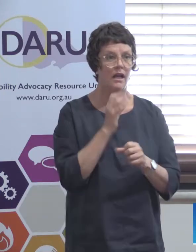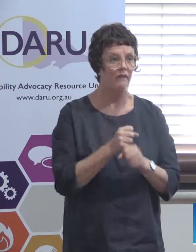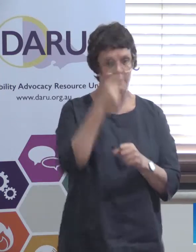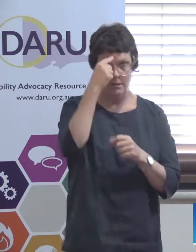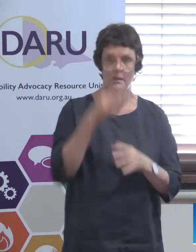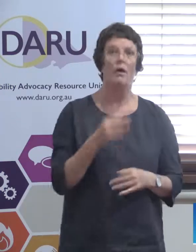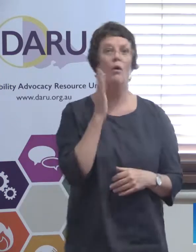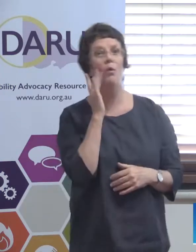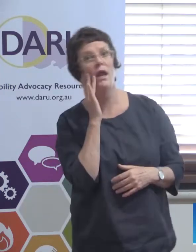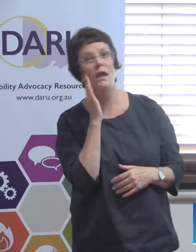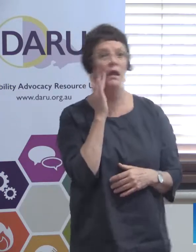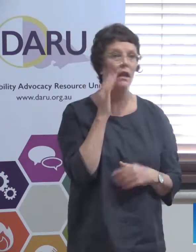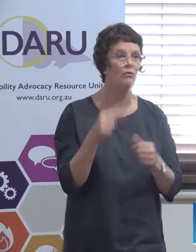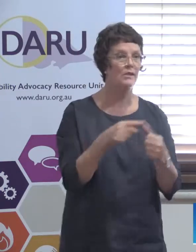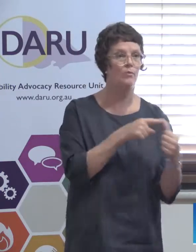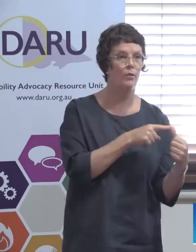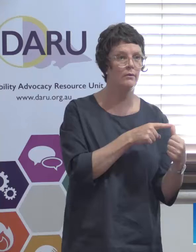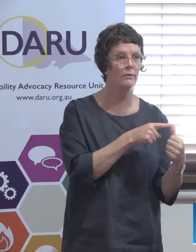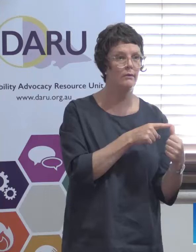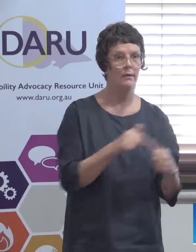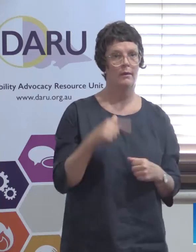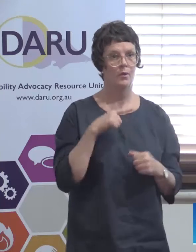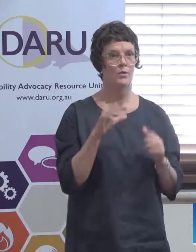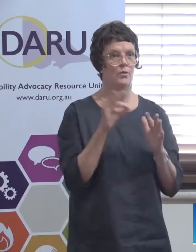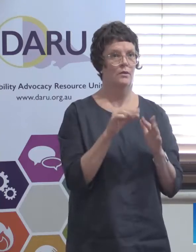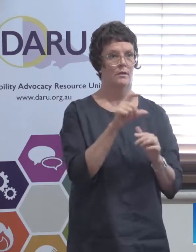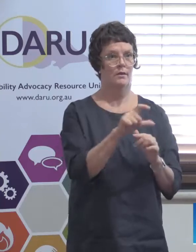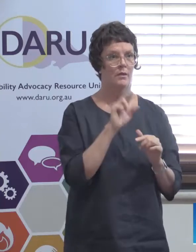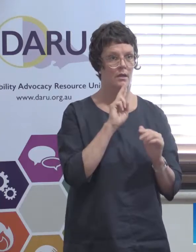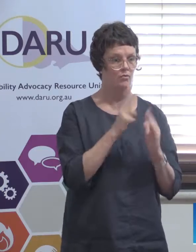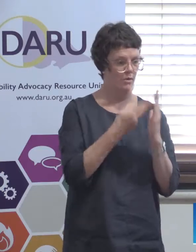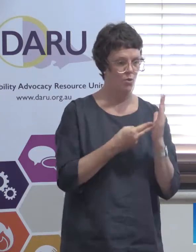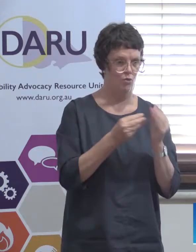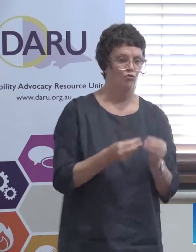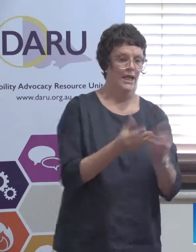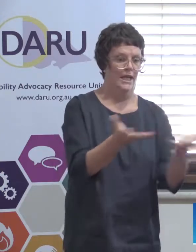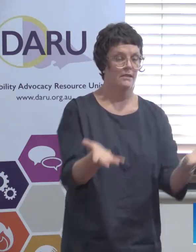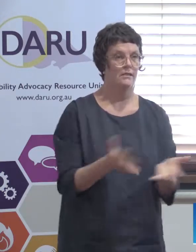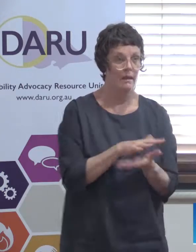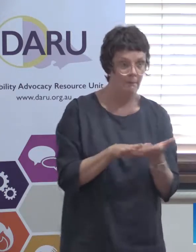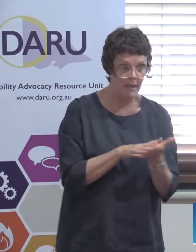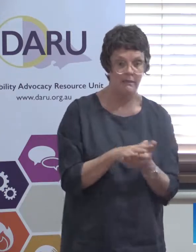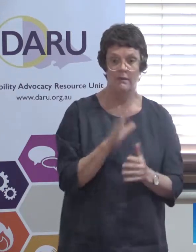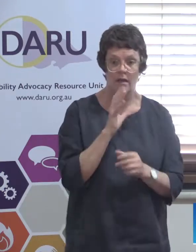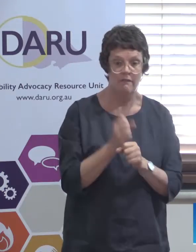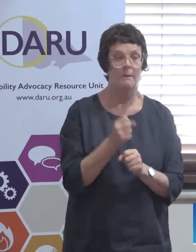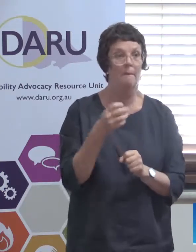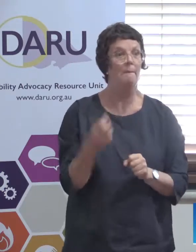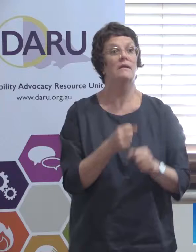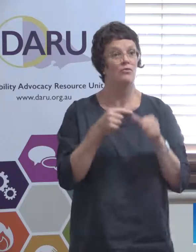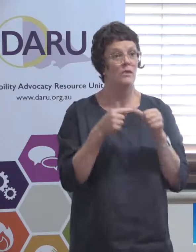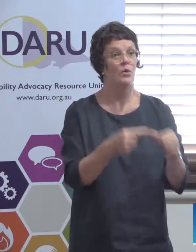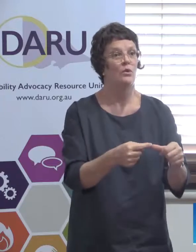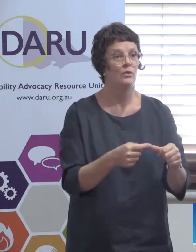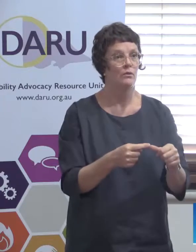so the government isn't in just because the productivity commission put something out it doesn't actually mean that the government has to immediately say oh yes yes we better do